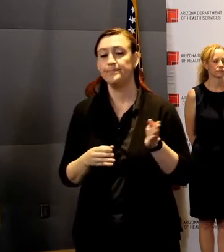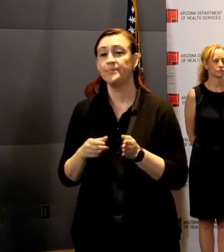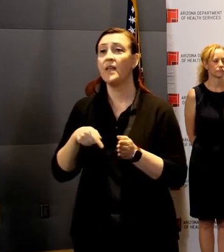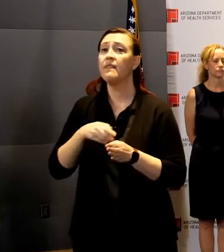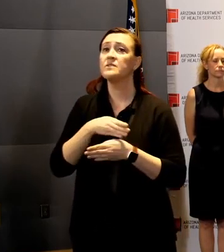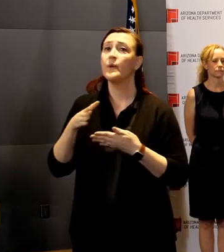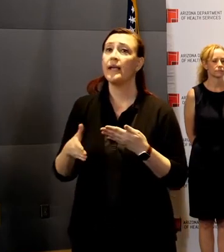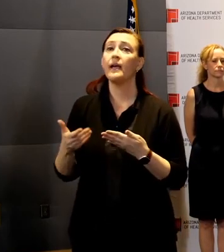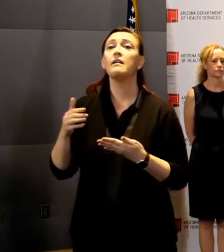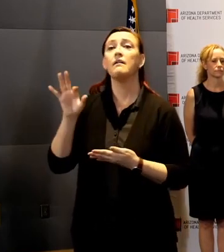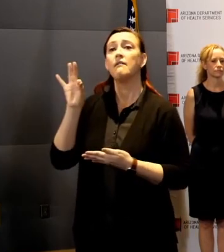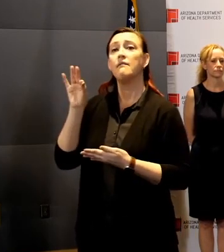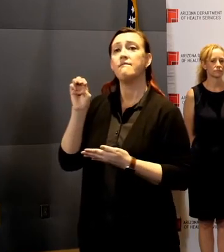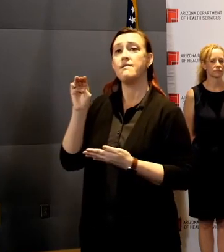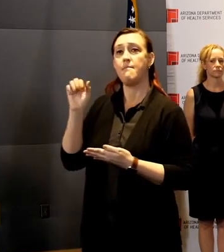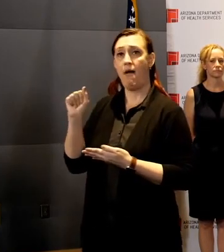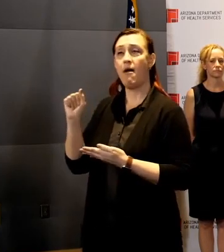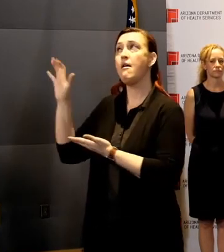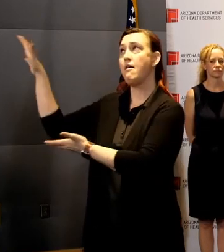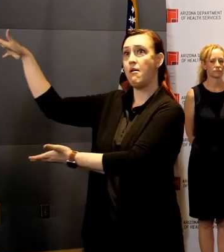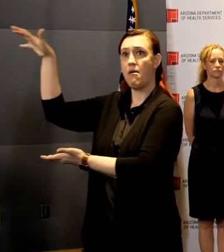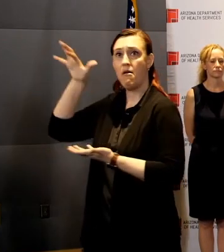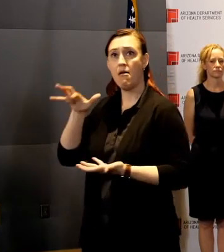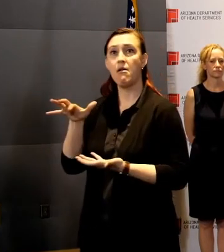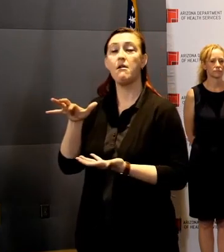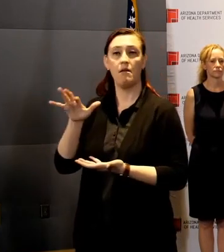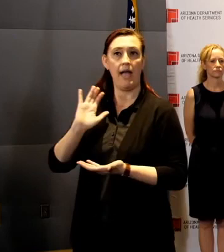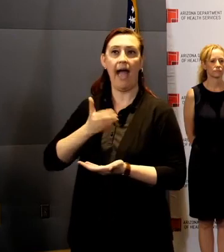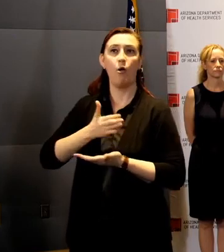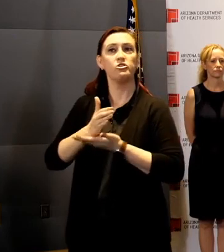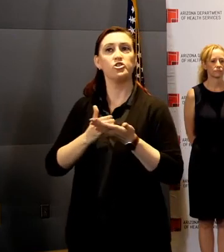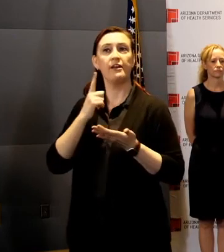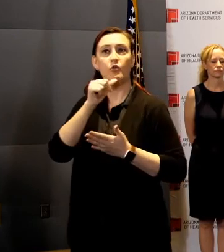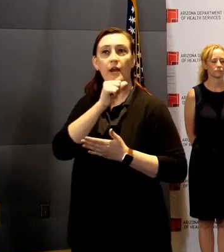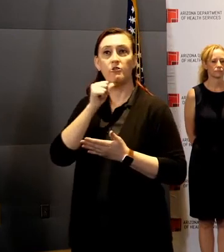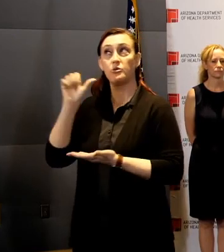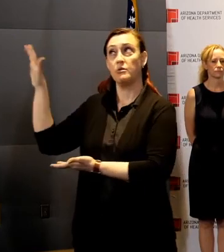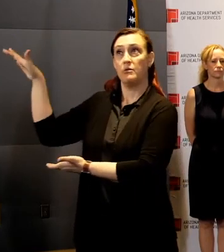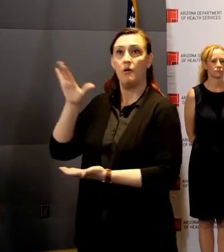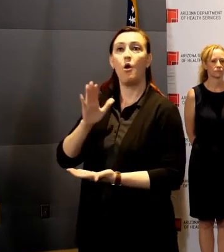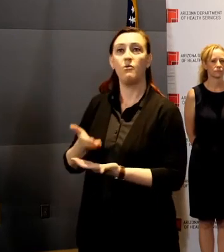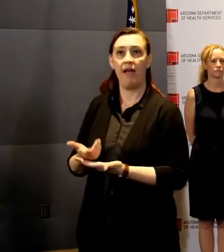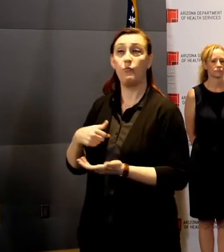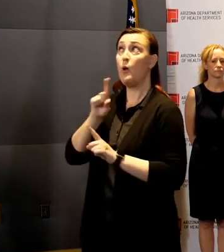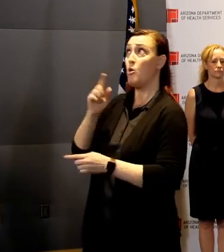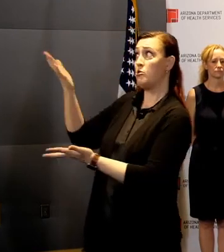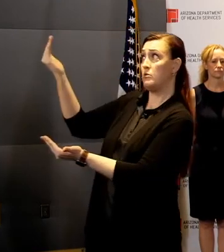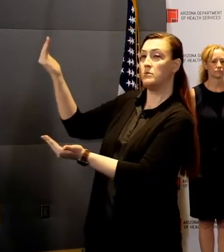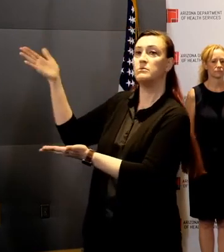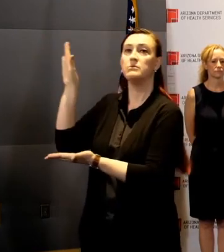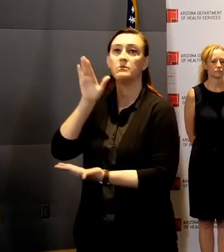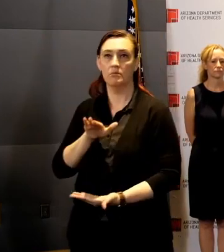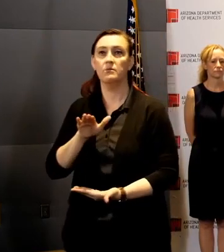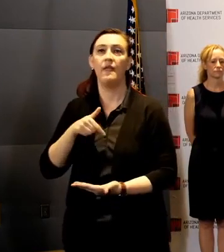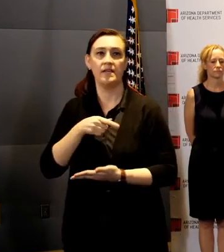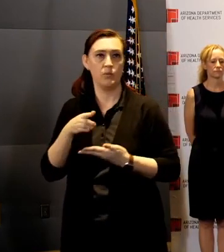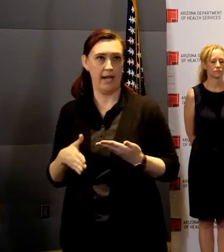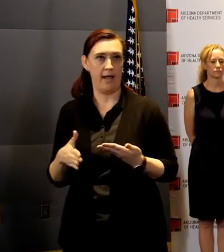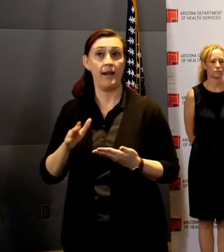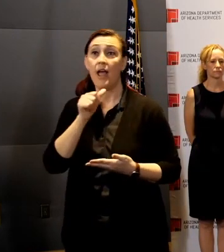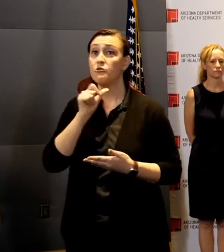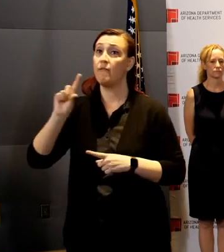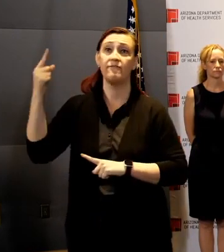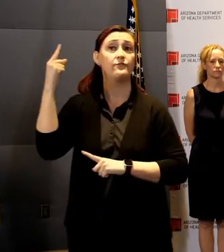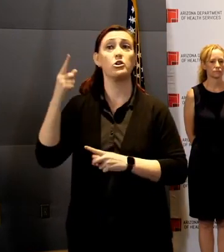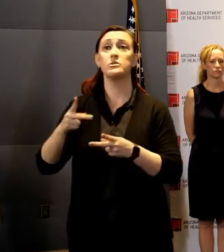state share of the strategic national supplies we had ordered, and they were delivered this weekend. Arizona was the